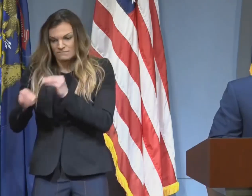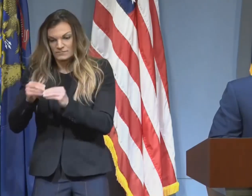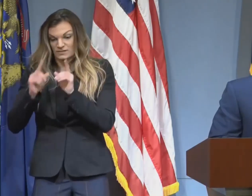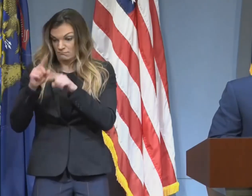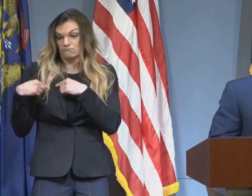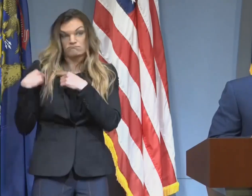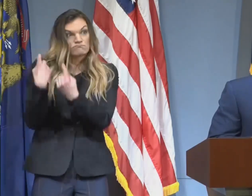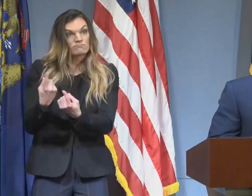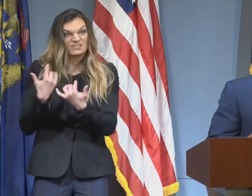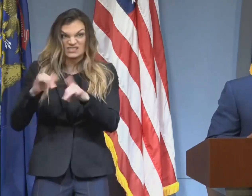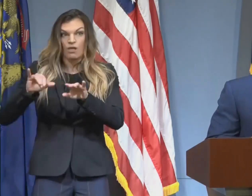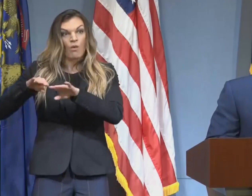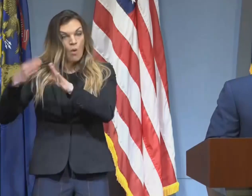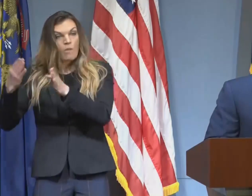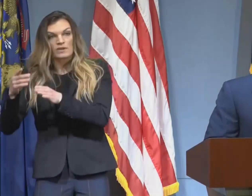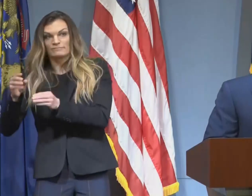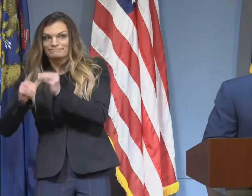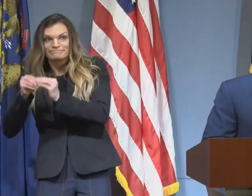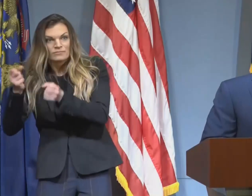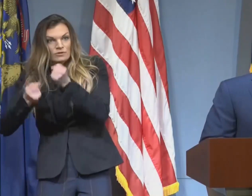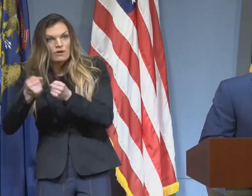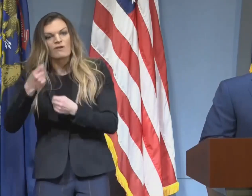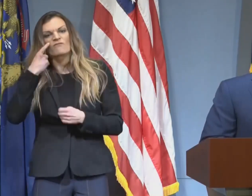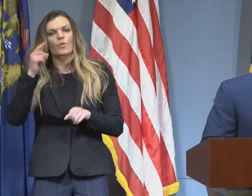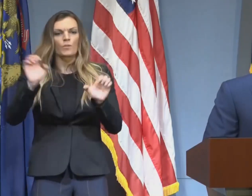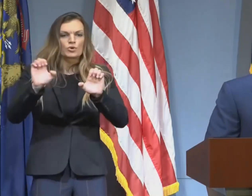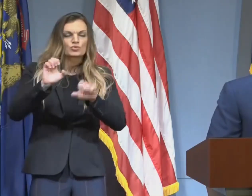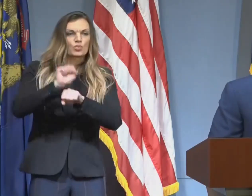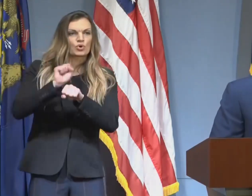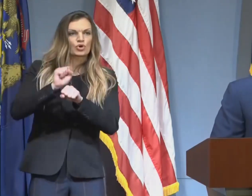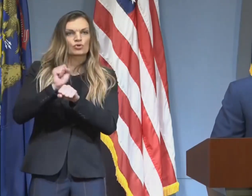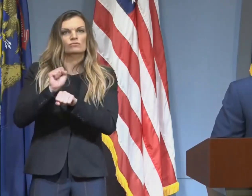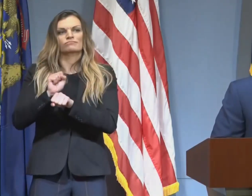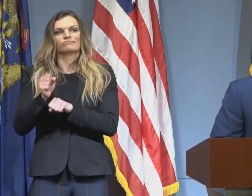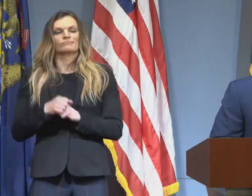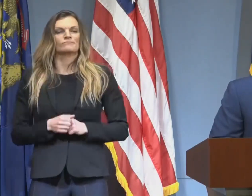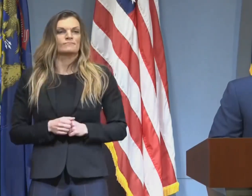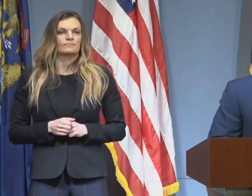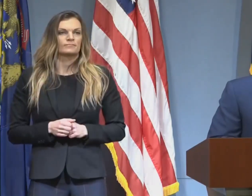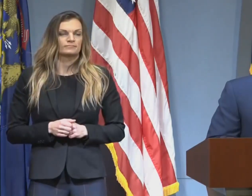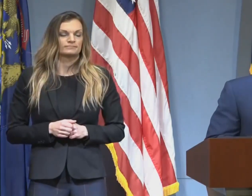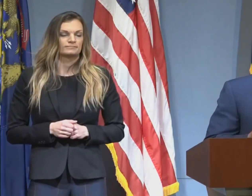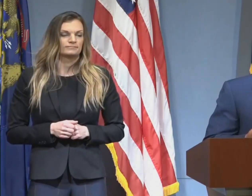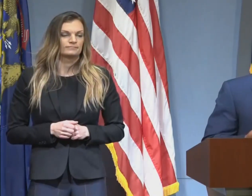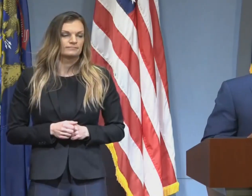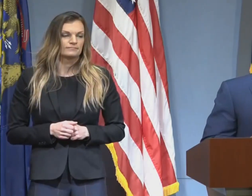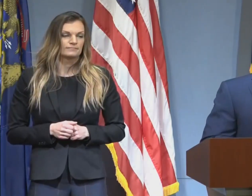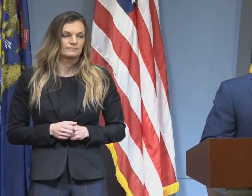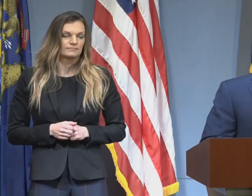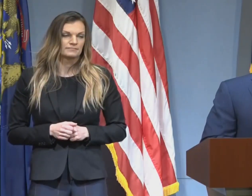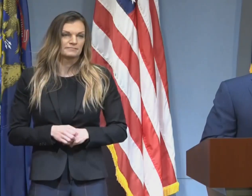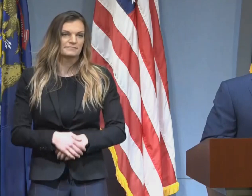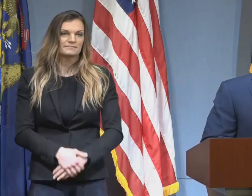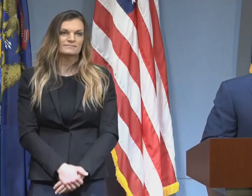for health care and emergency workers. We've also been able to provide